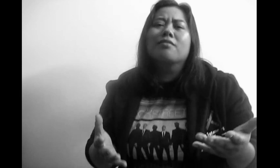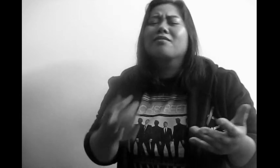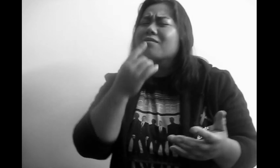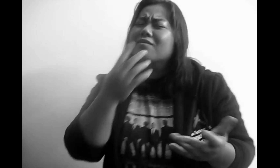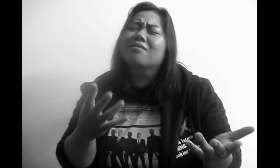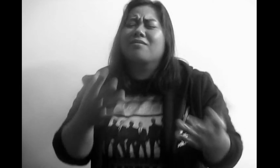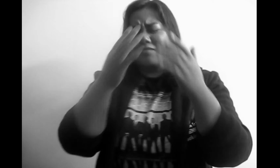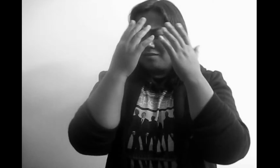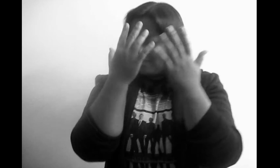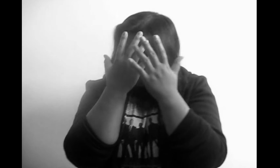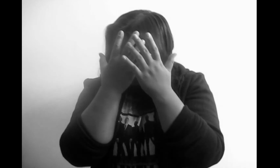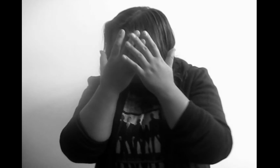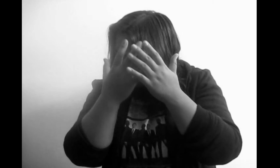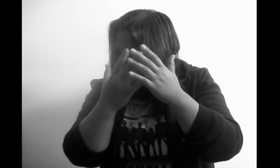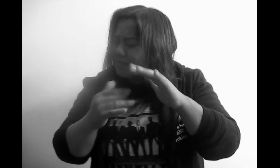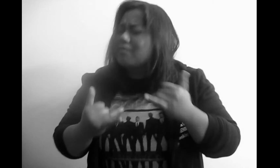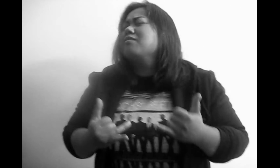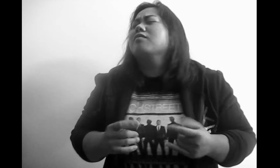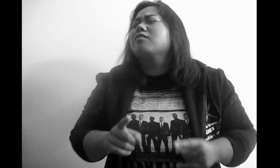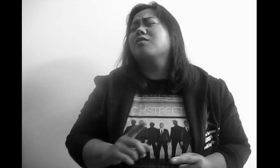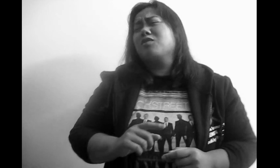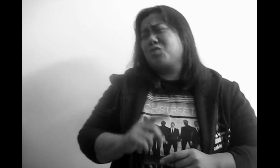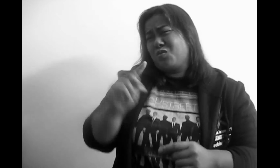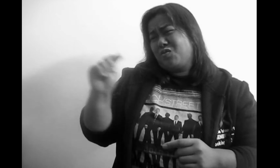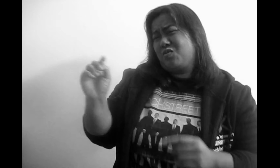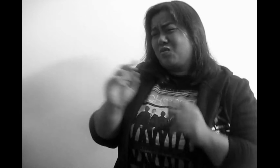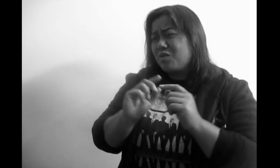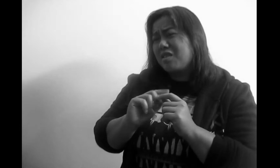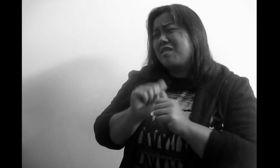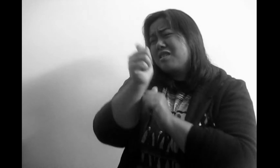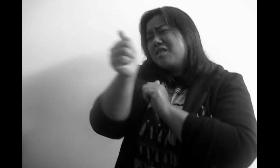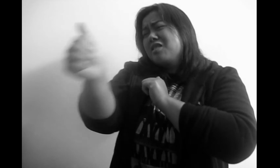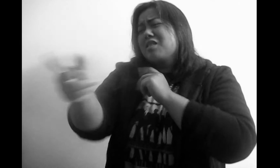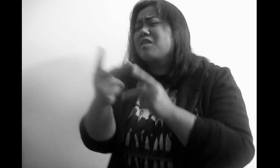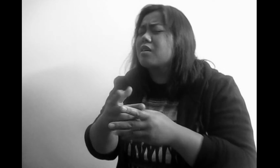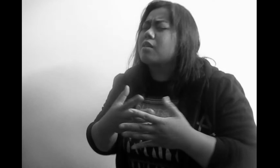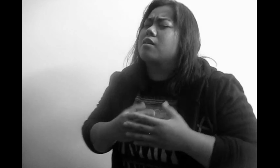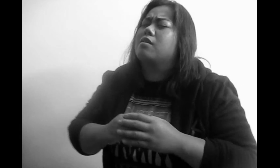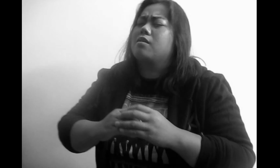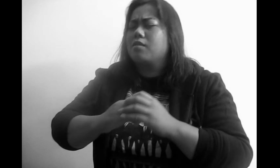darker now You've just gone way too far I'll keep you in my heart